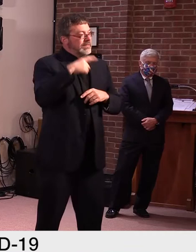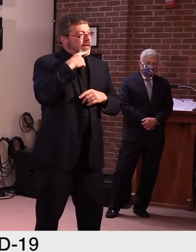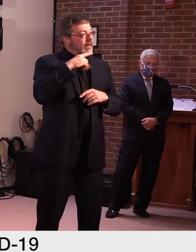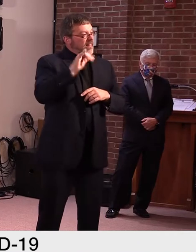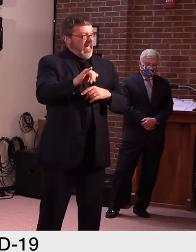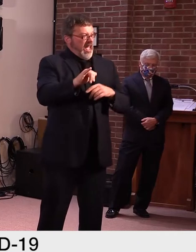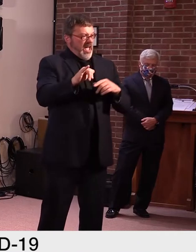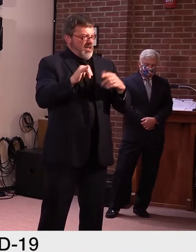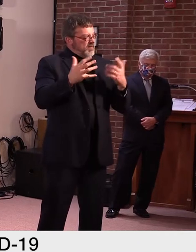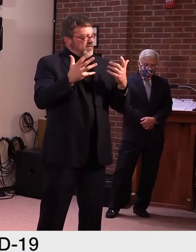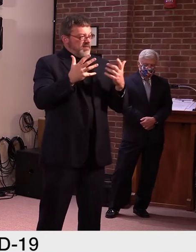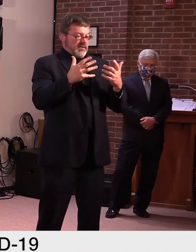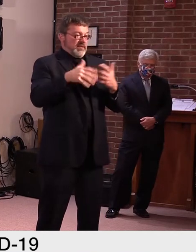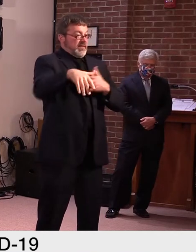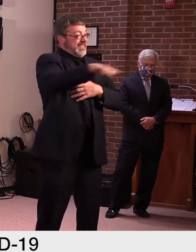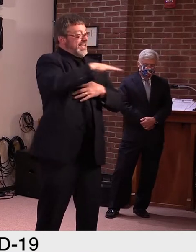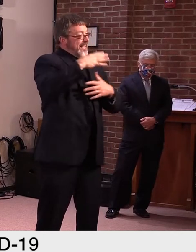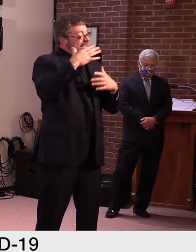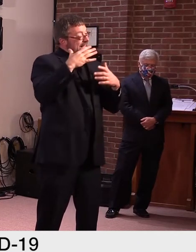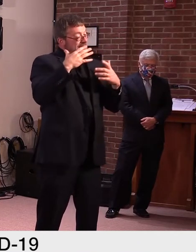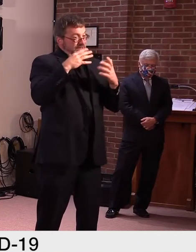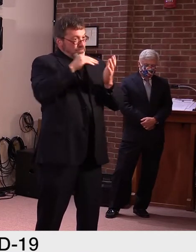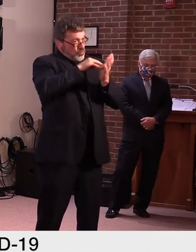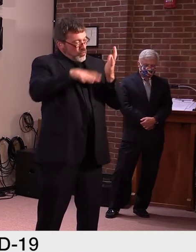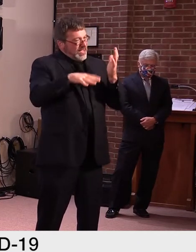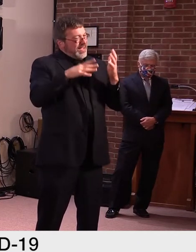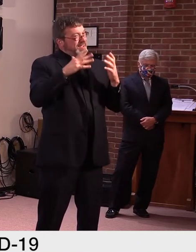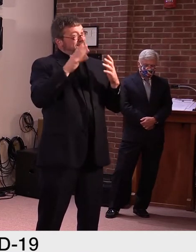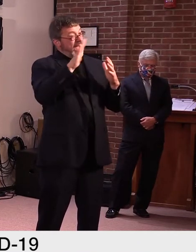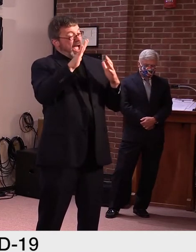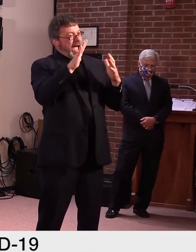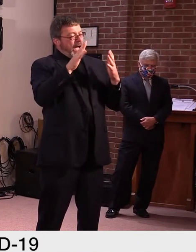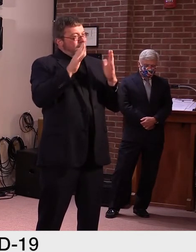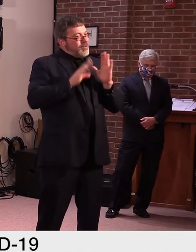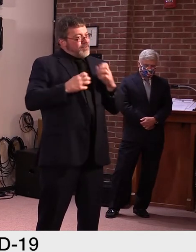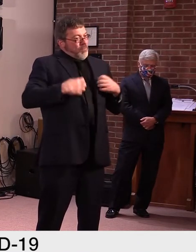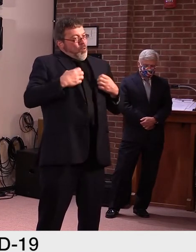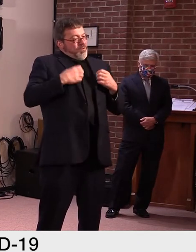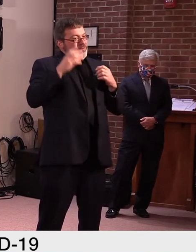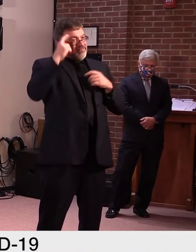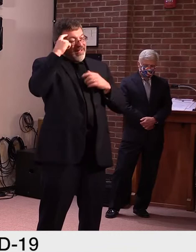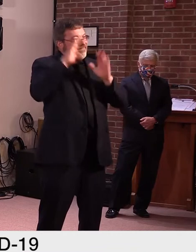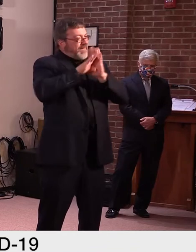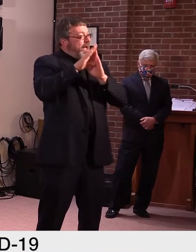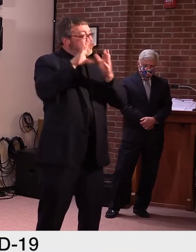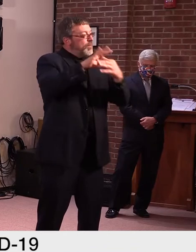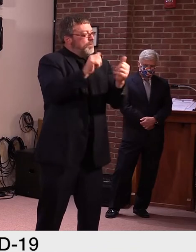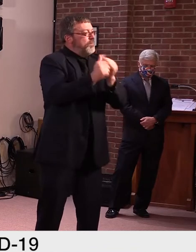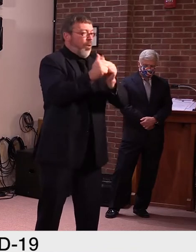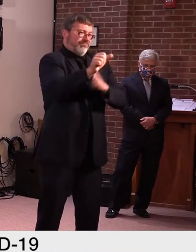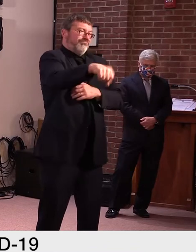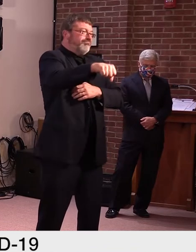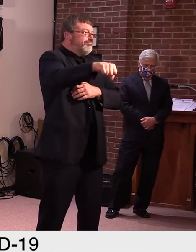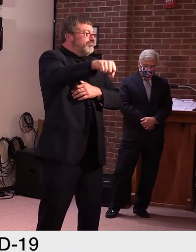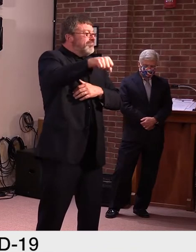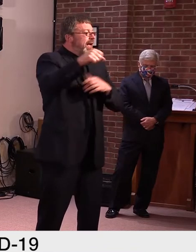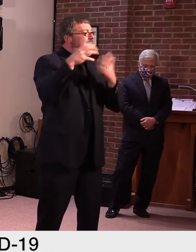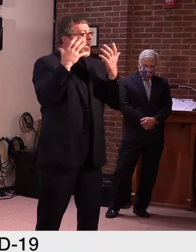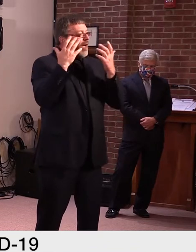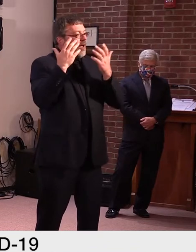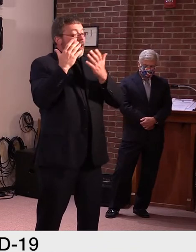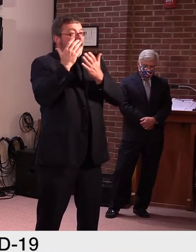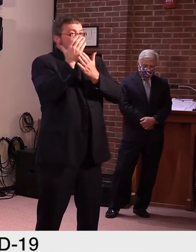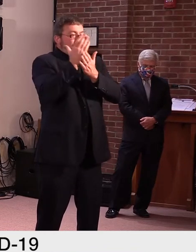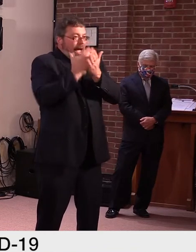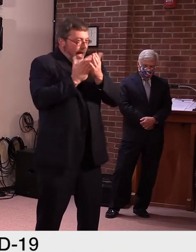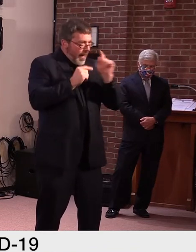issues, but something we're very much, I'd say, keenly interested in supporting. Um, I think there was some miscommunication or guidance, I think was pretty clear,